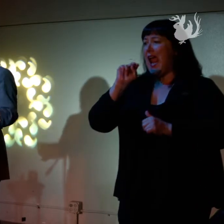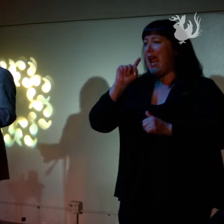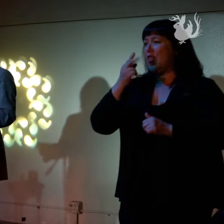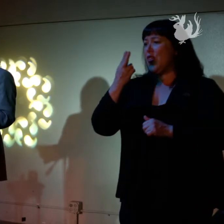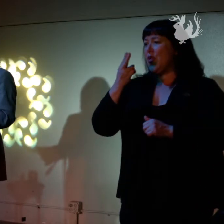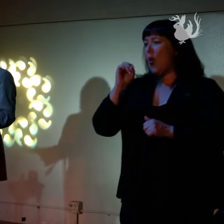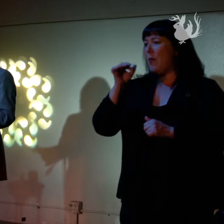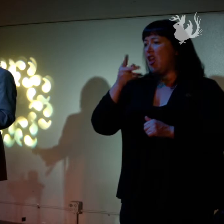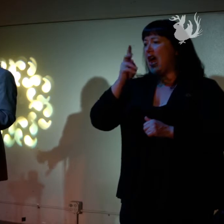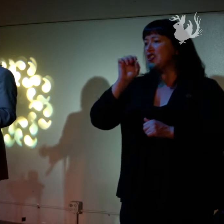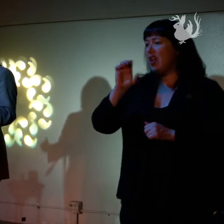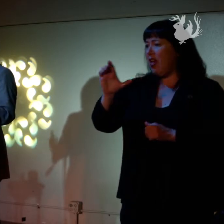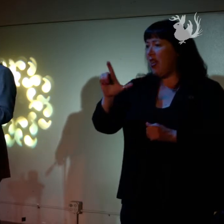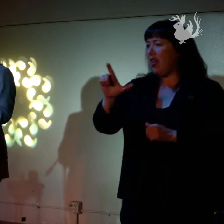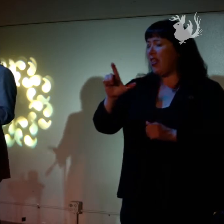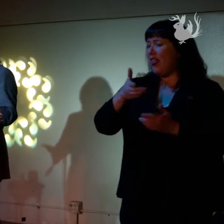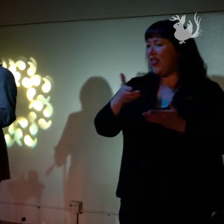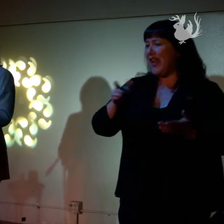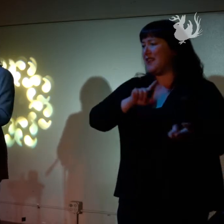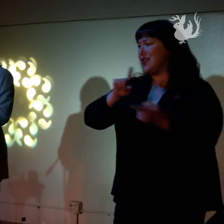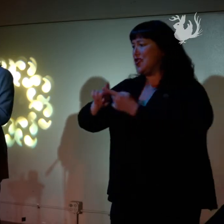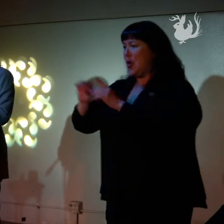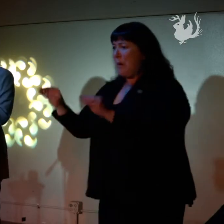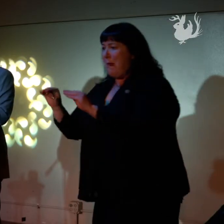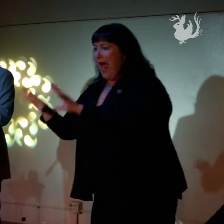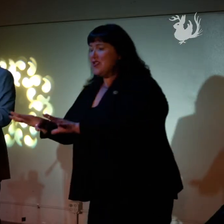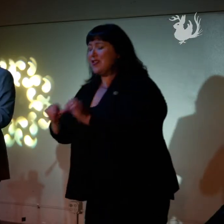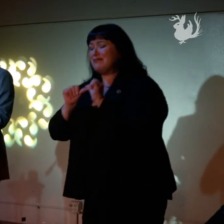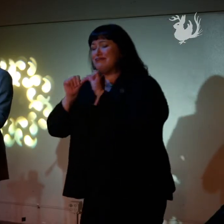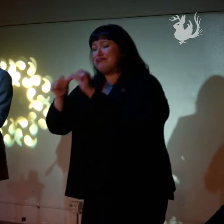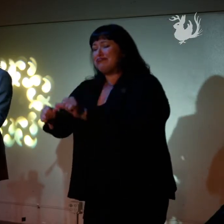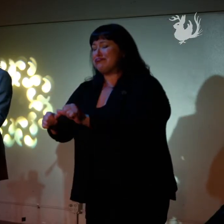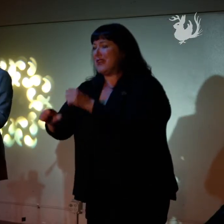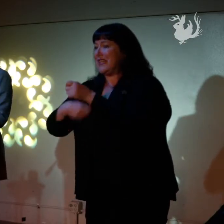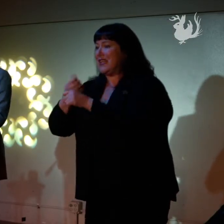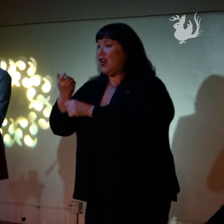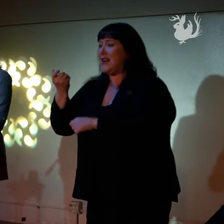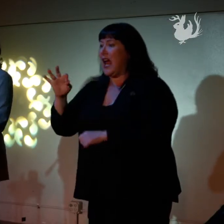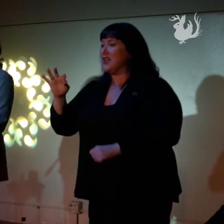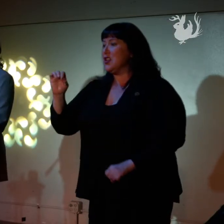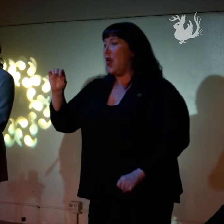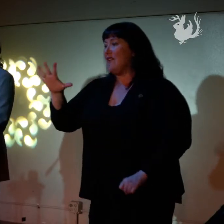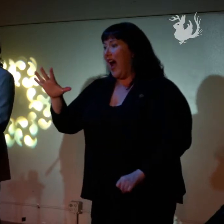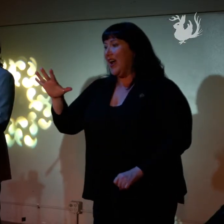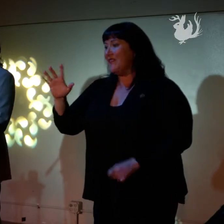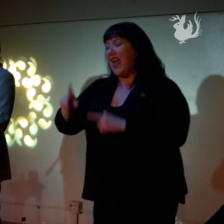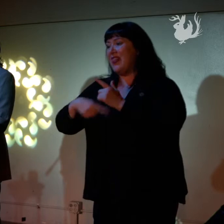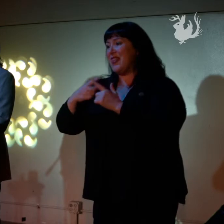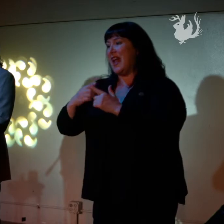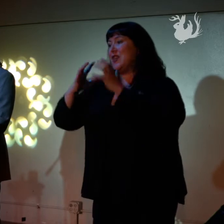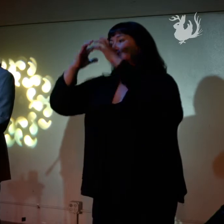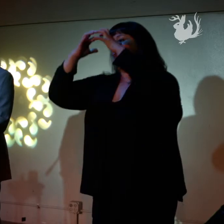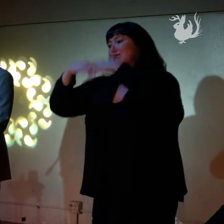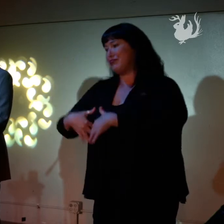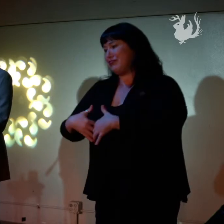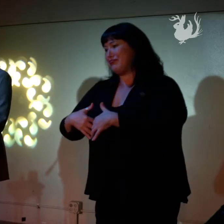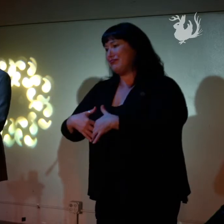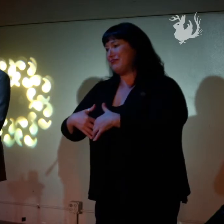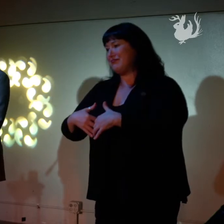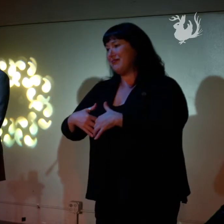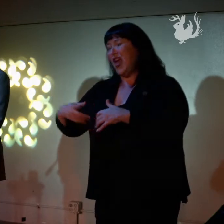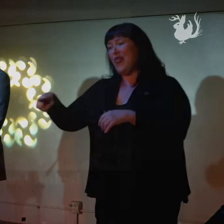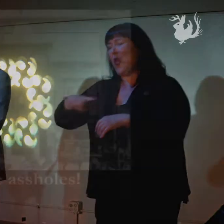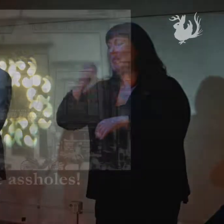all the way up through magic, it lasted until 1905, when it was then demolished. Those assholes